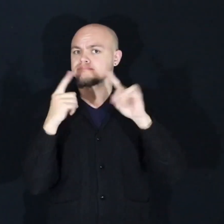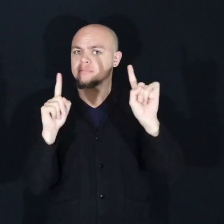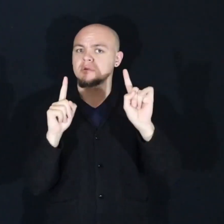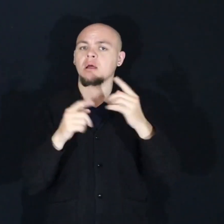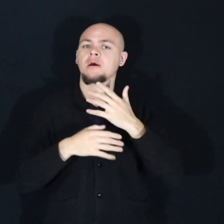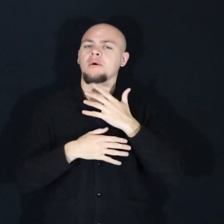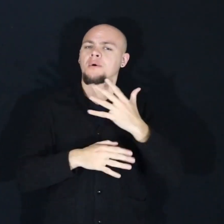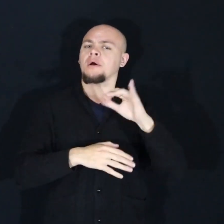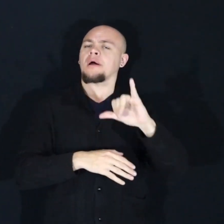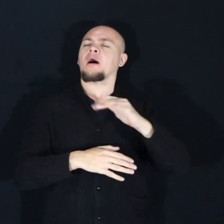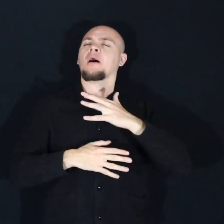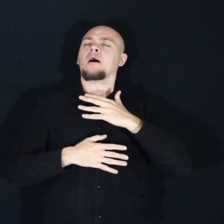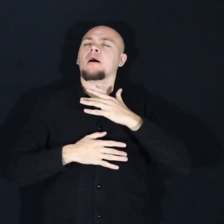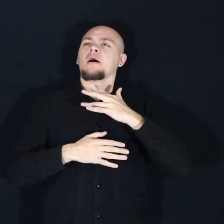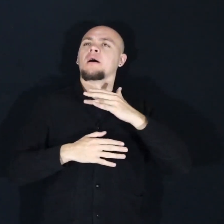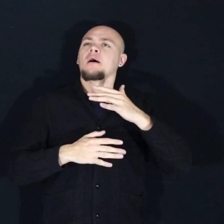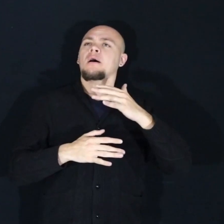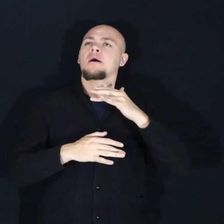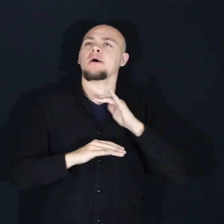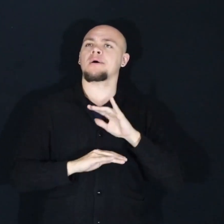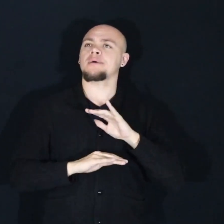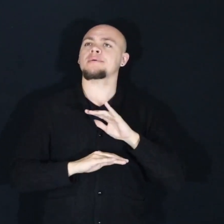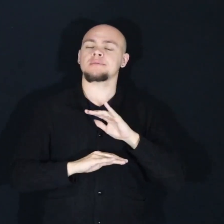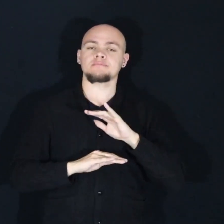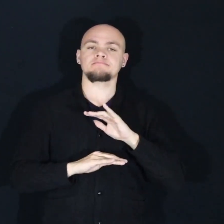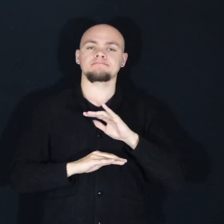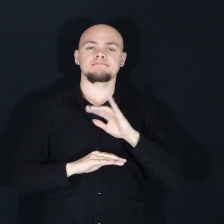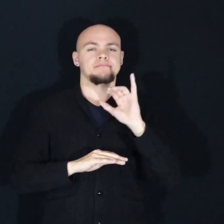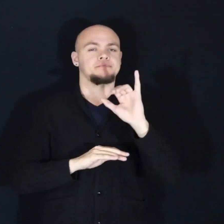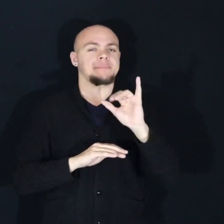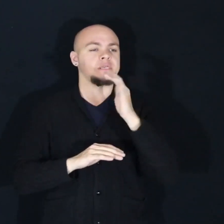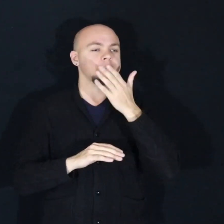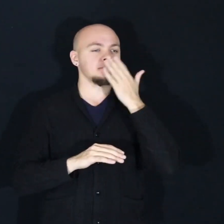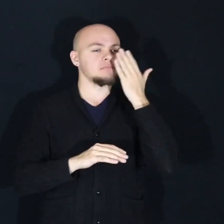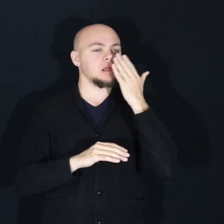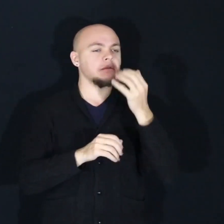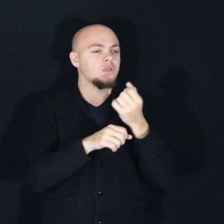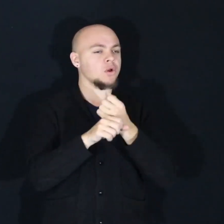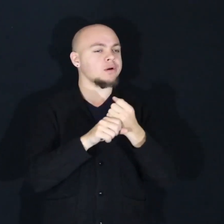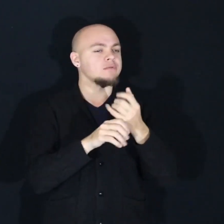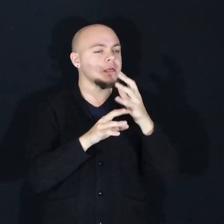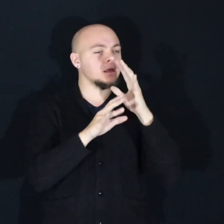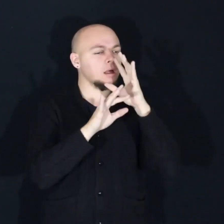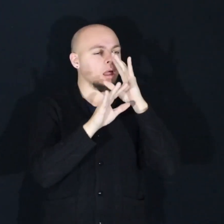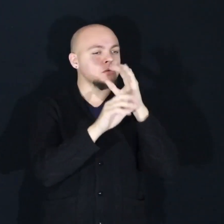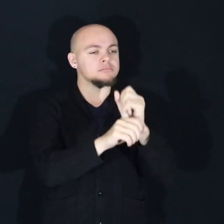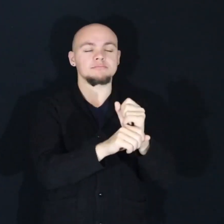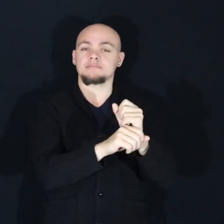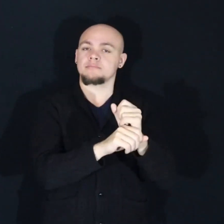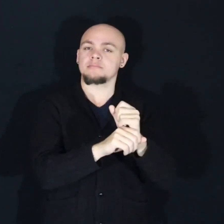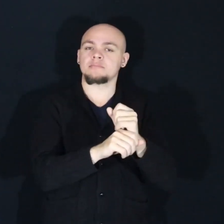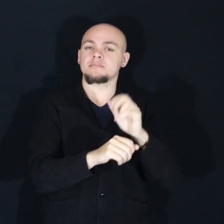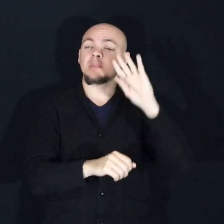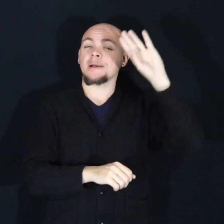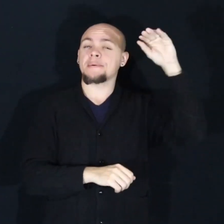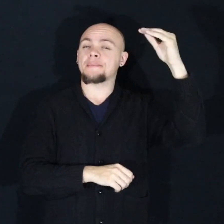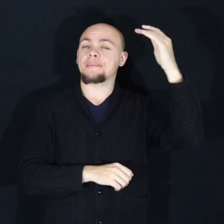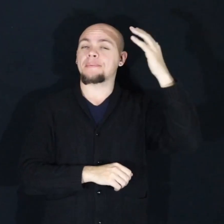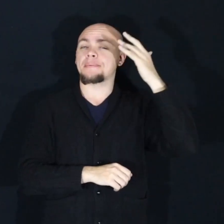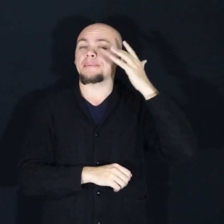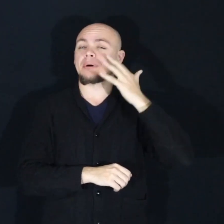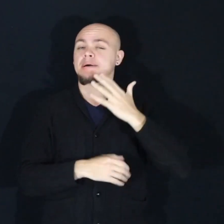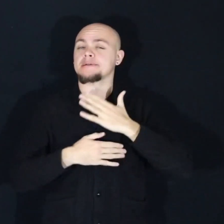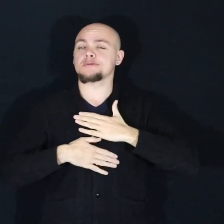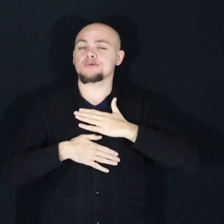breath of that morning fresh air after waking up. Savor the smell of your coffee, feel the heat of the sun on your face and